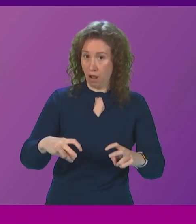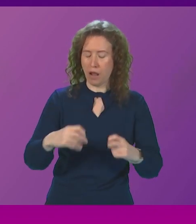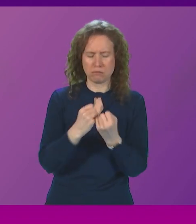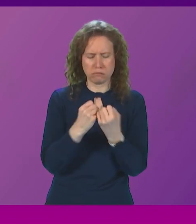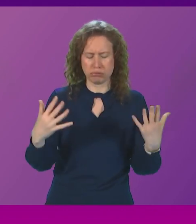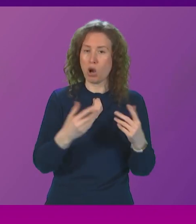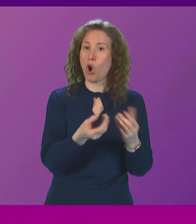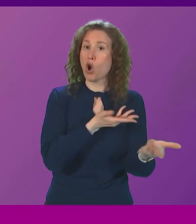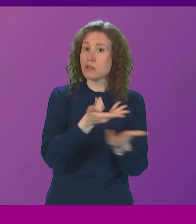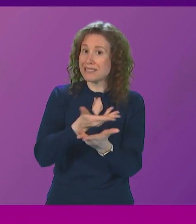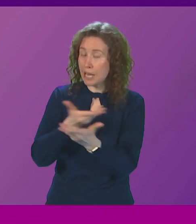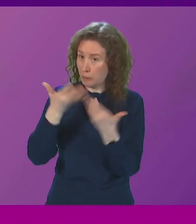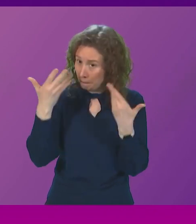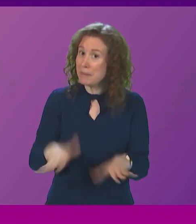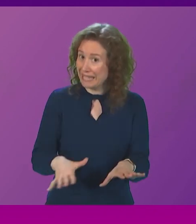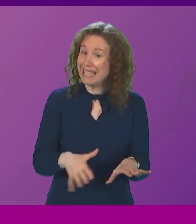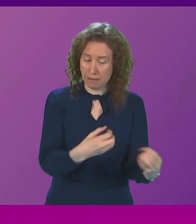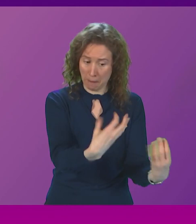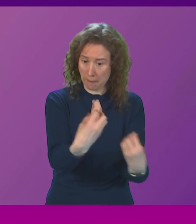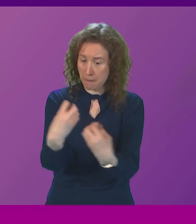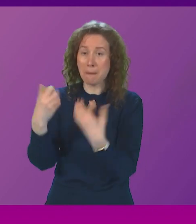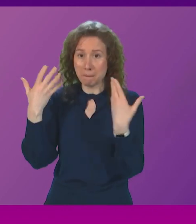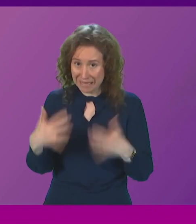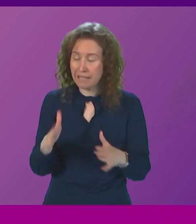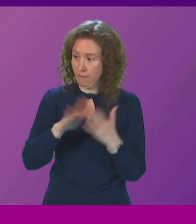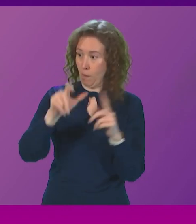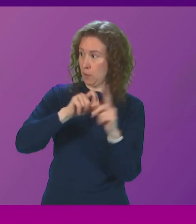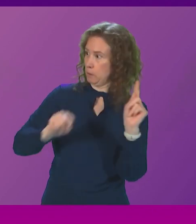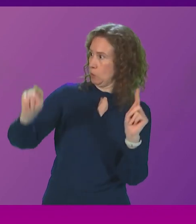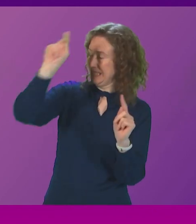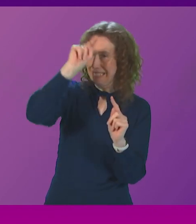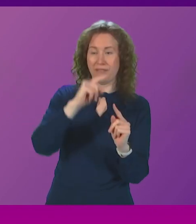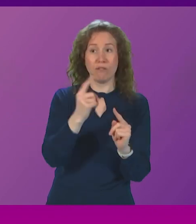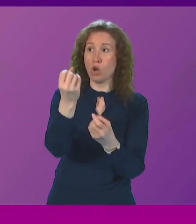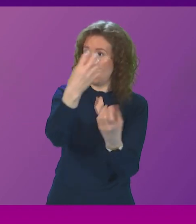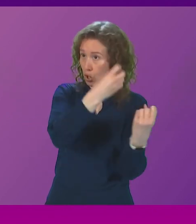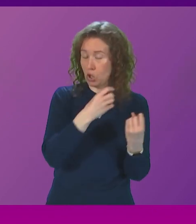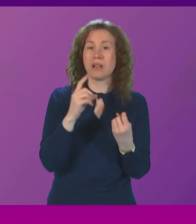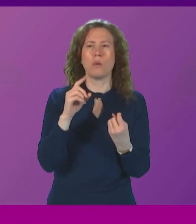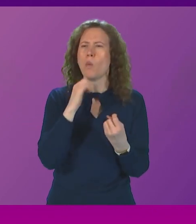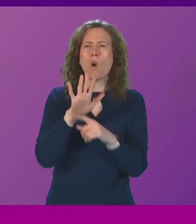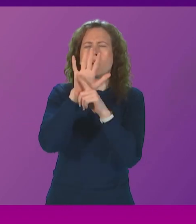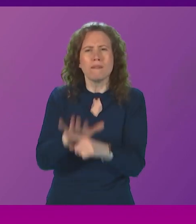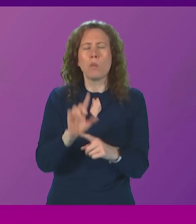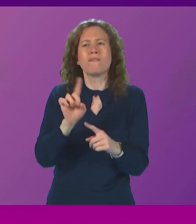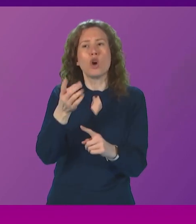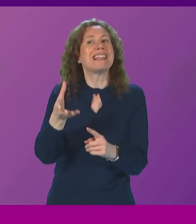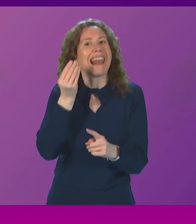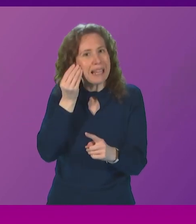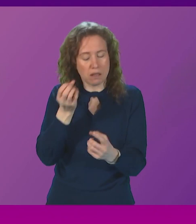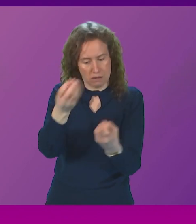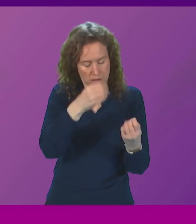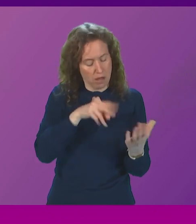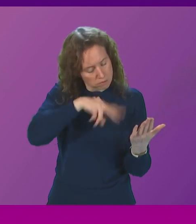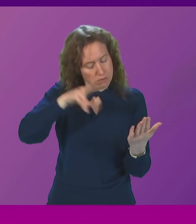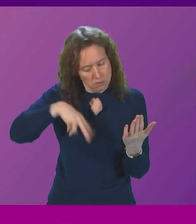consultation responses we have had from those communities before deciding for them or imposing on them or, indeed, excluding any of those